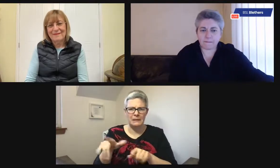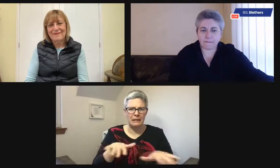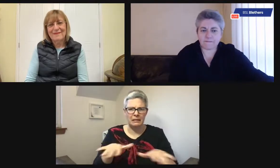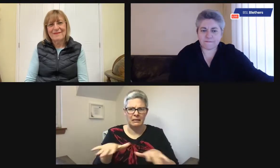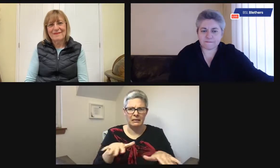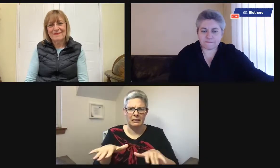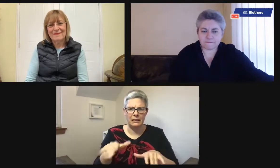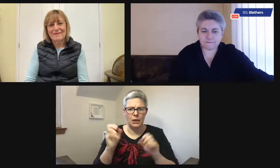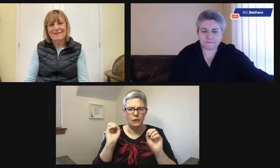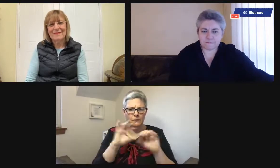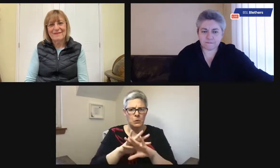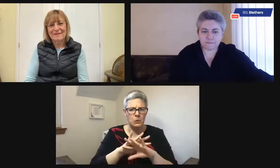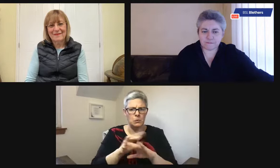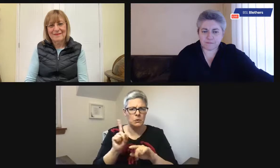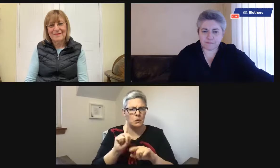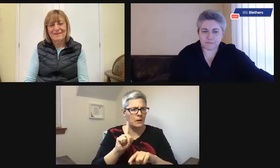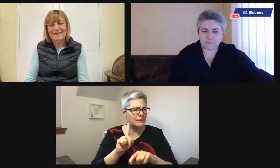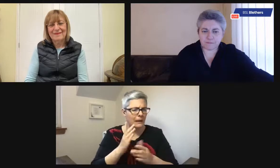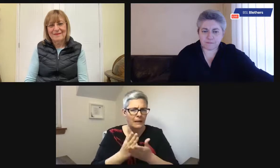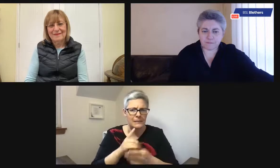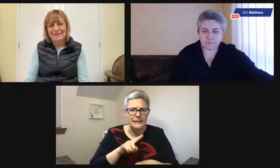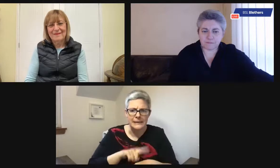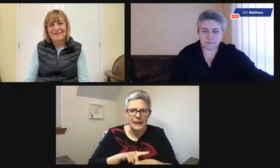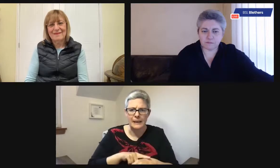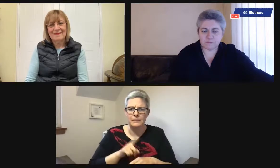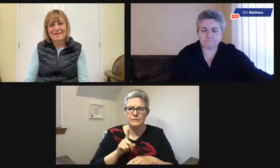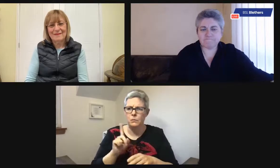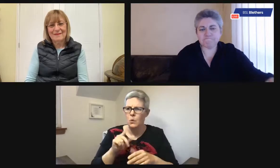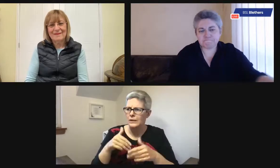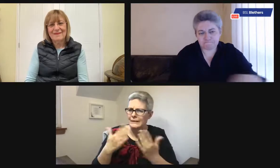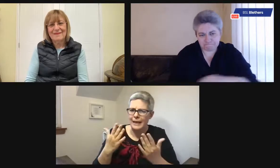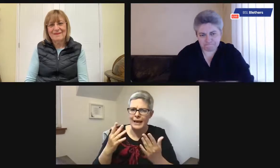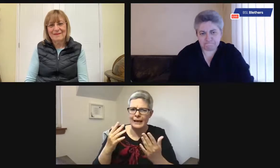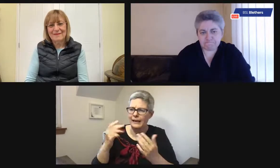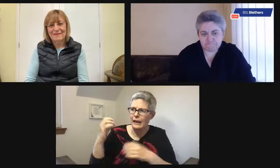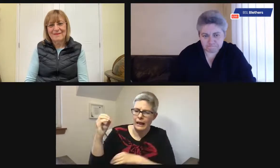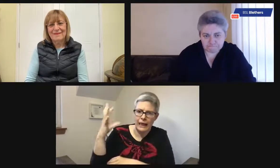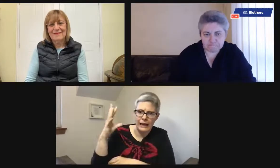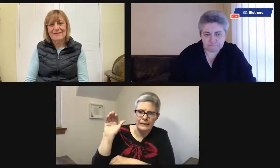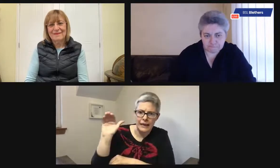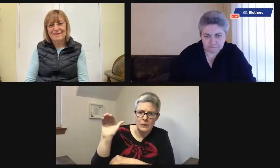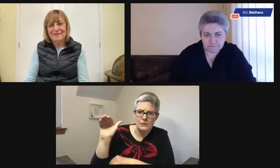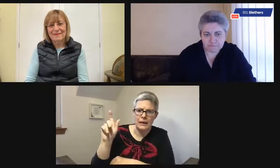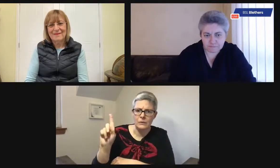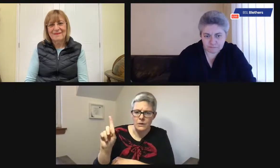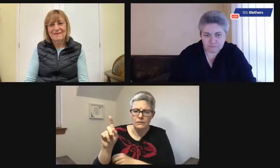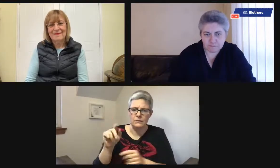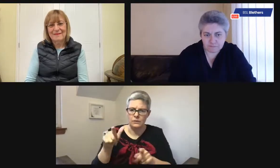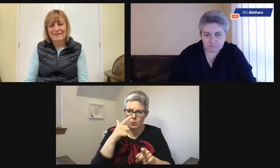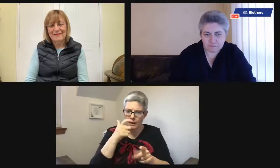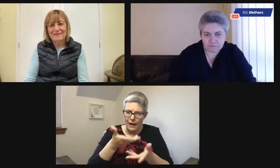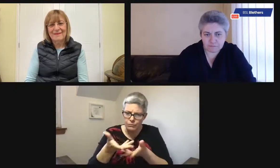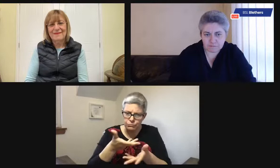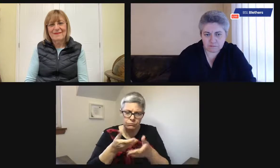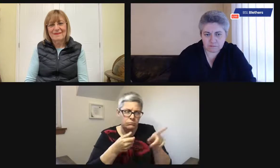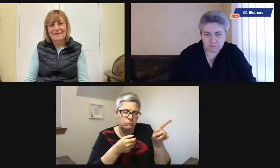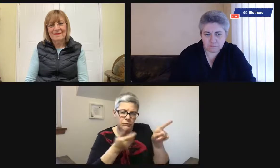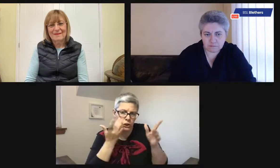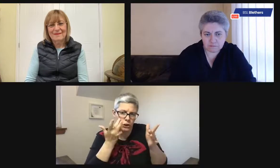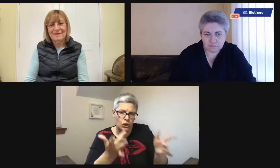contrast. It might also be important to talk to your person with dementia about time as well. What time is